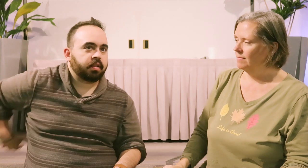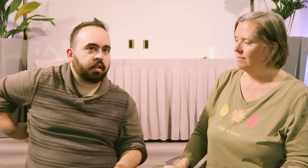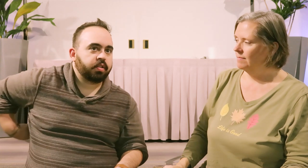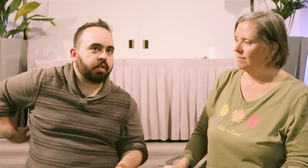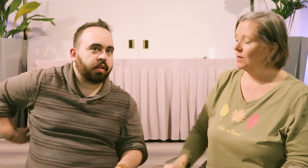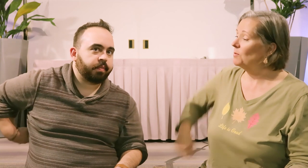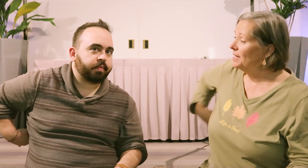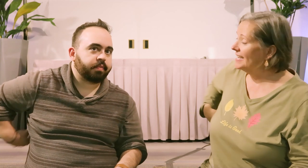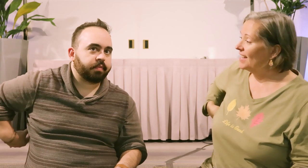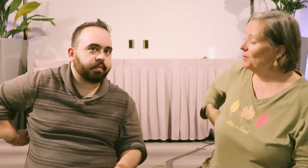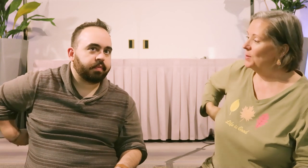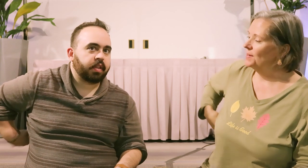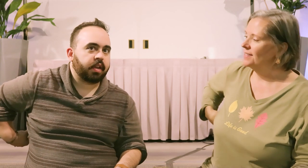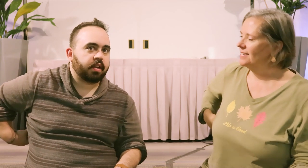Under the arm. Really? Oh, cool. Yeah.